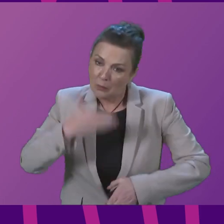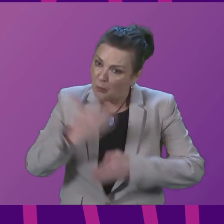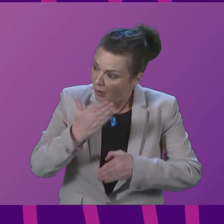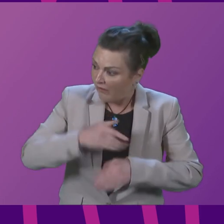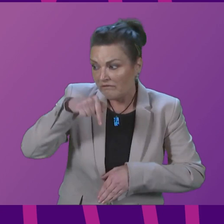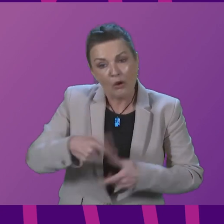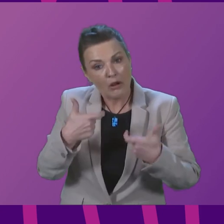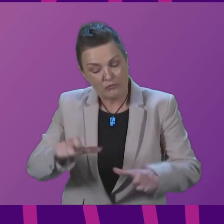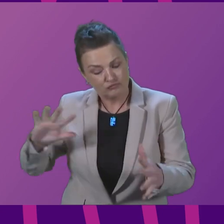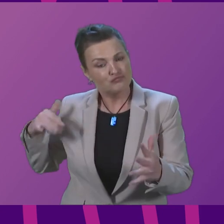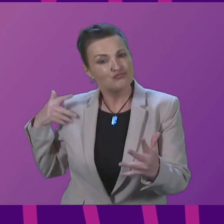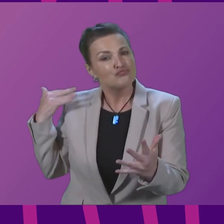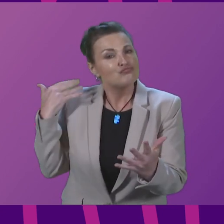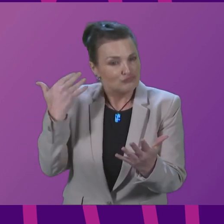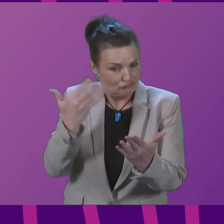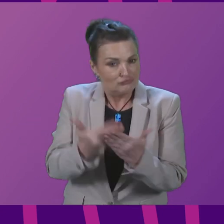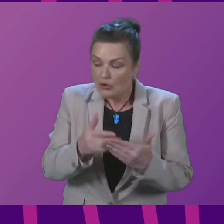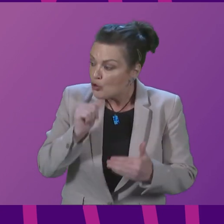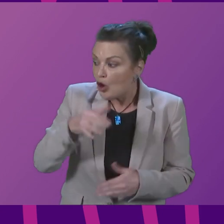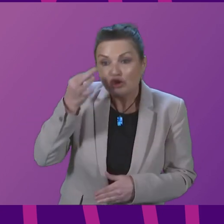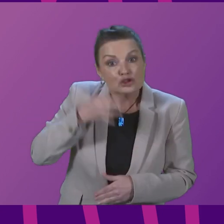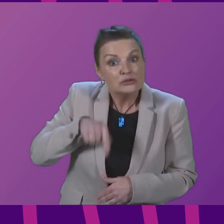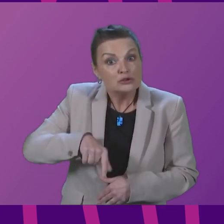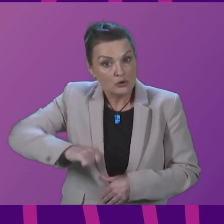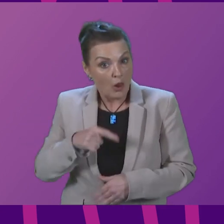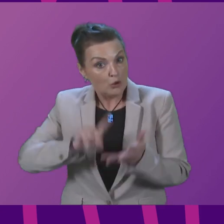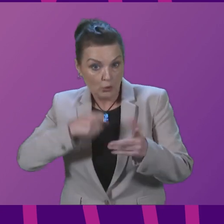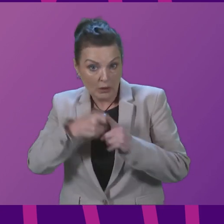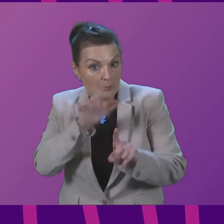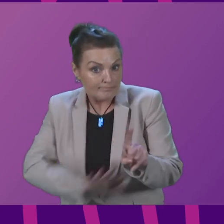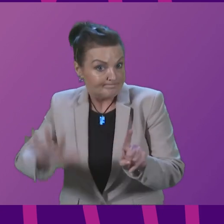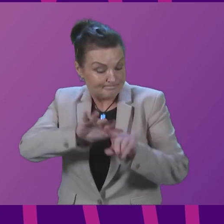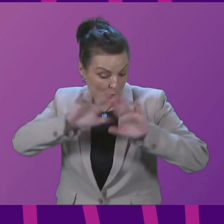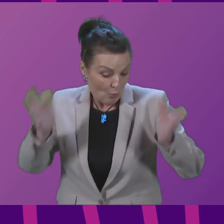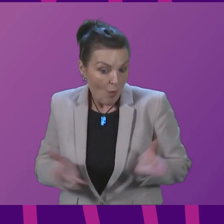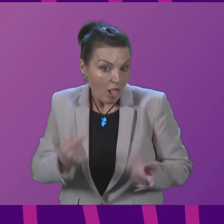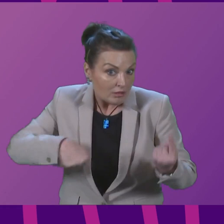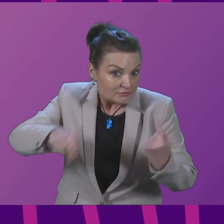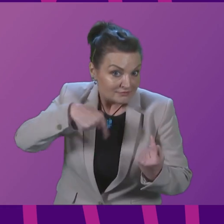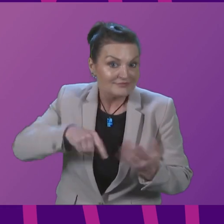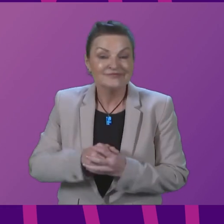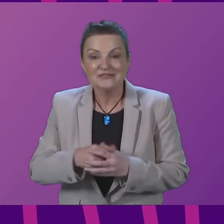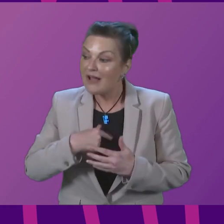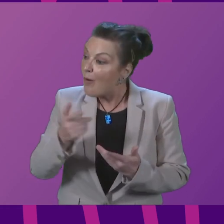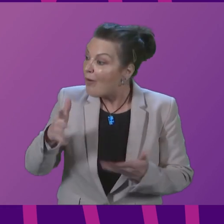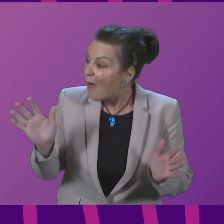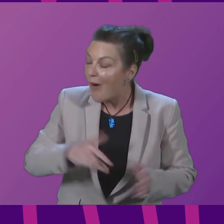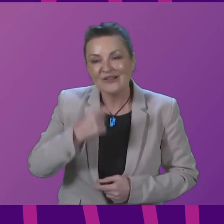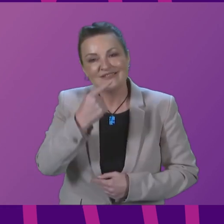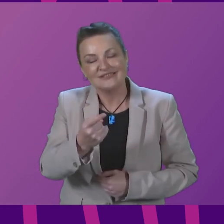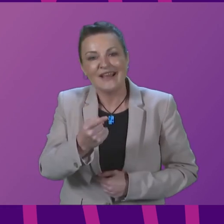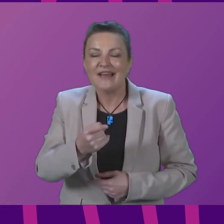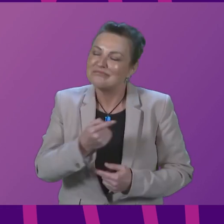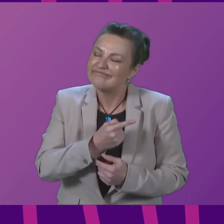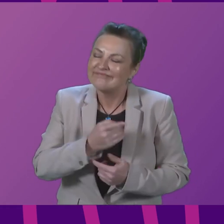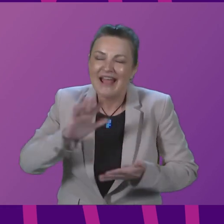inspiration to many, not just in Scotland and the UK but across the world. And I know all of us, in sending her our very best wishes today, will also wish her